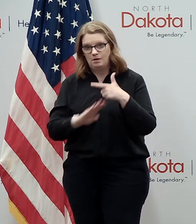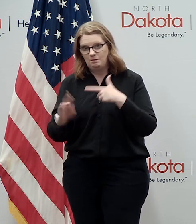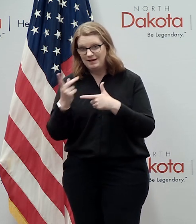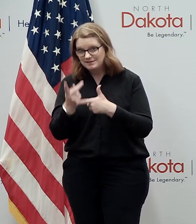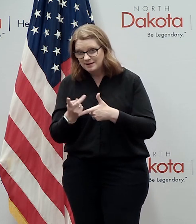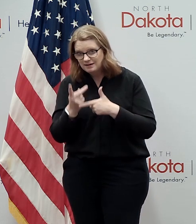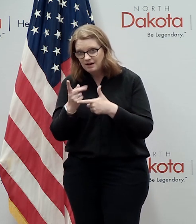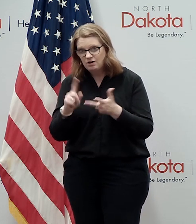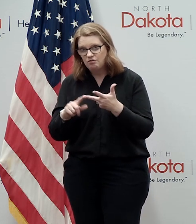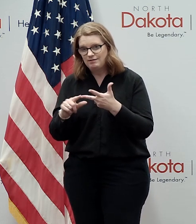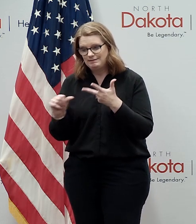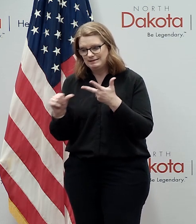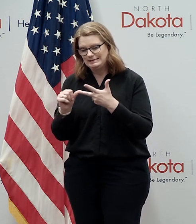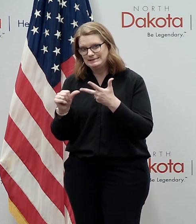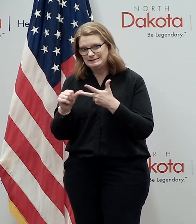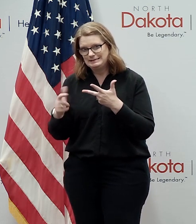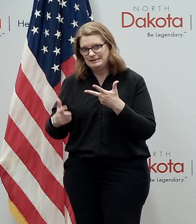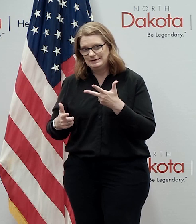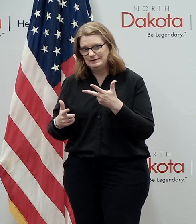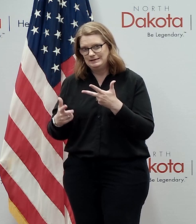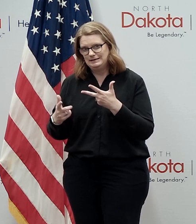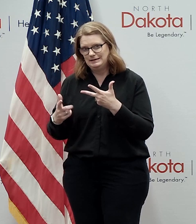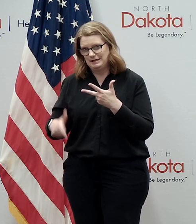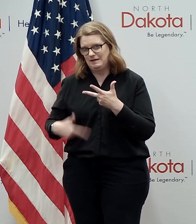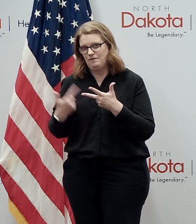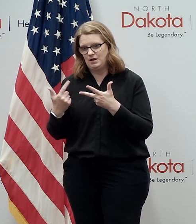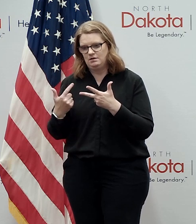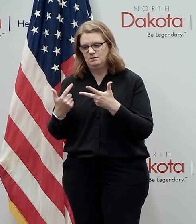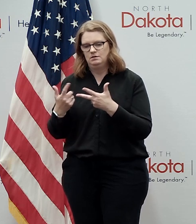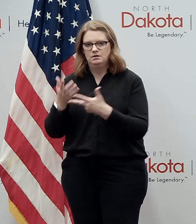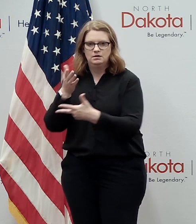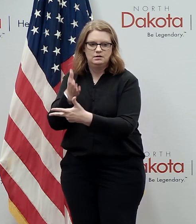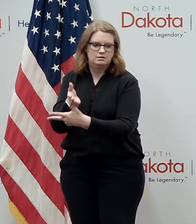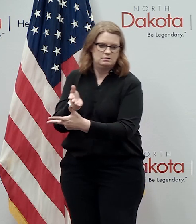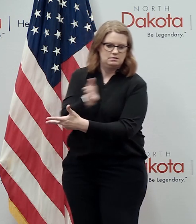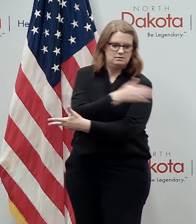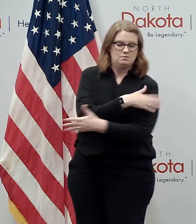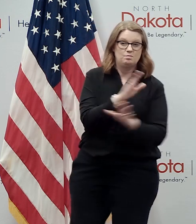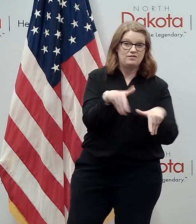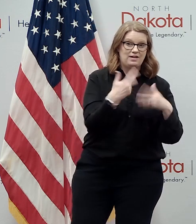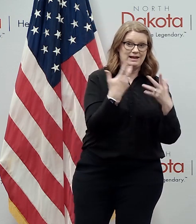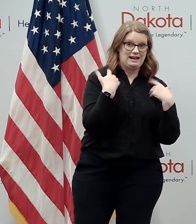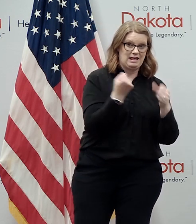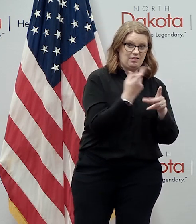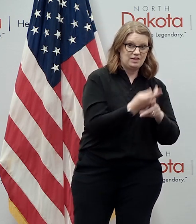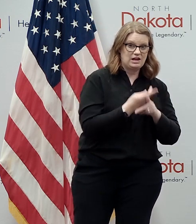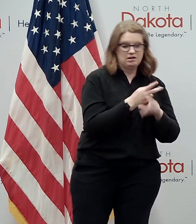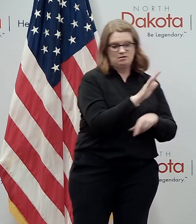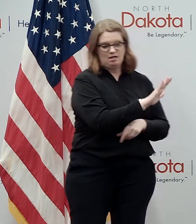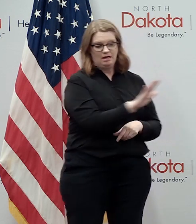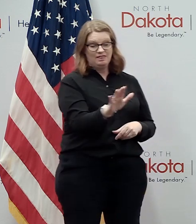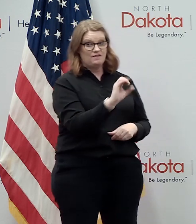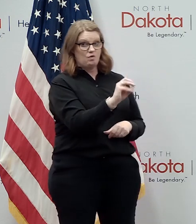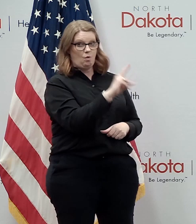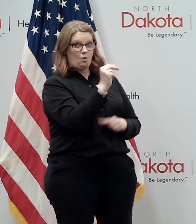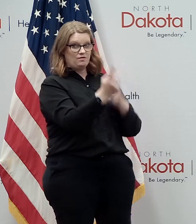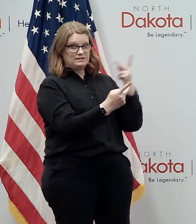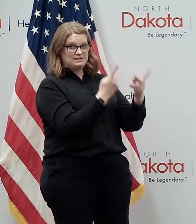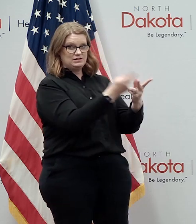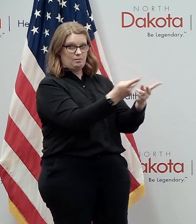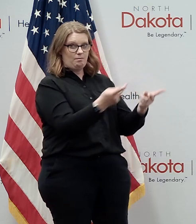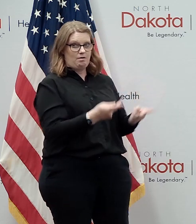facilities, and assisted living facilities. All other facilities that provide healthcare have their own visitation policies.